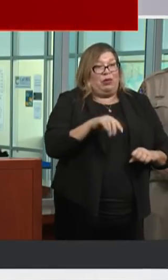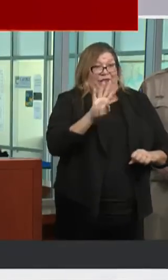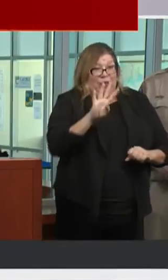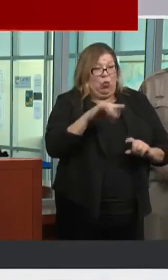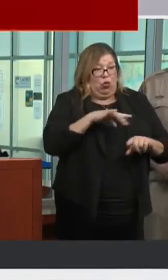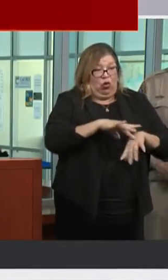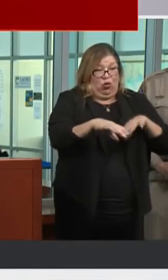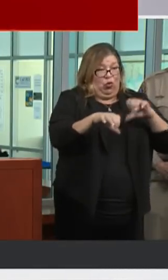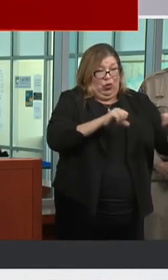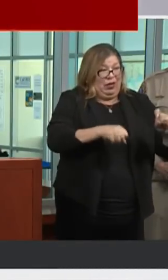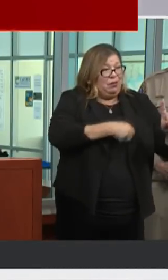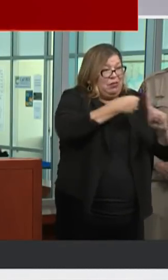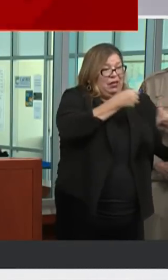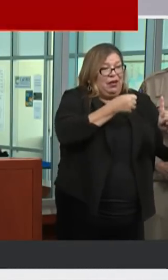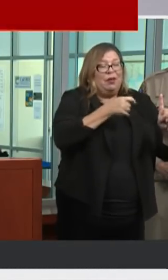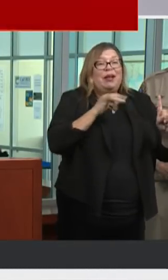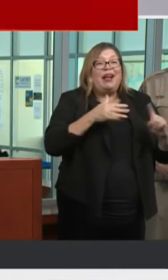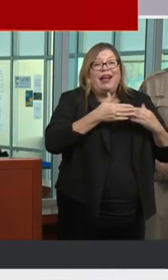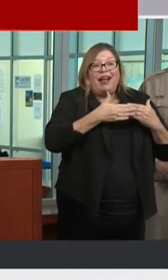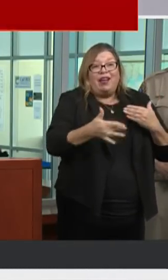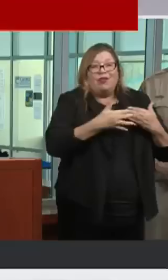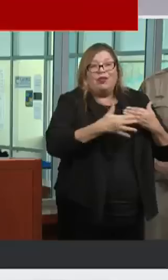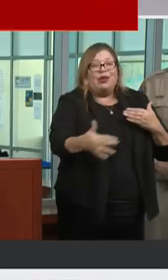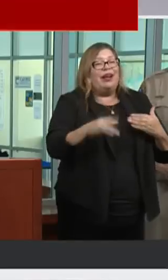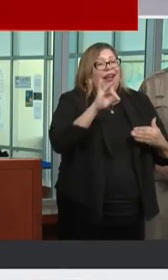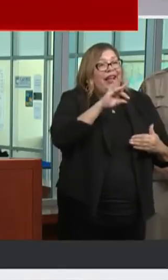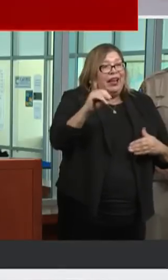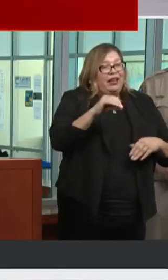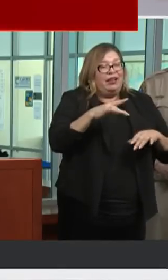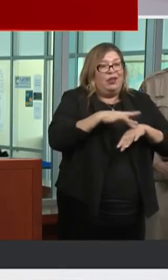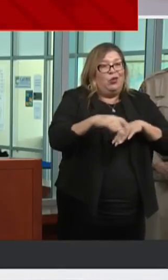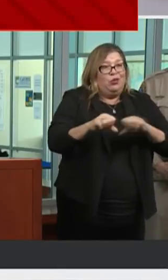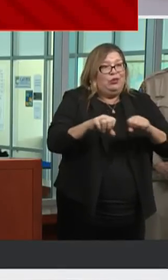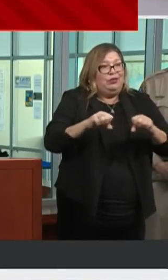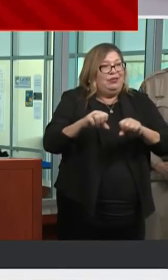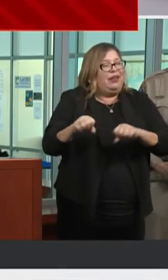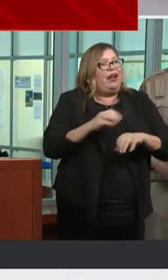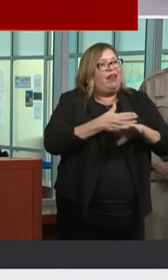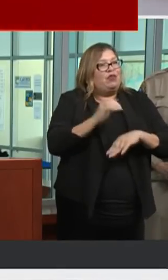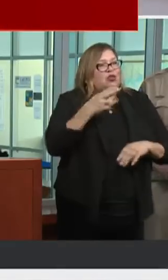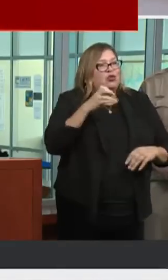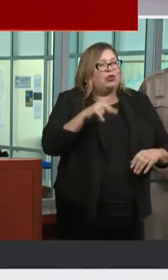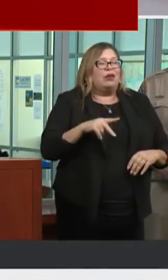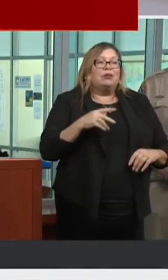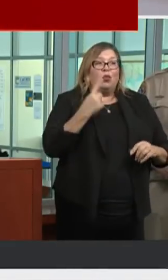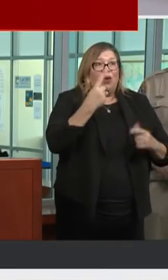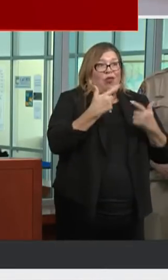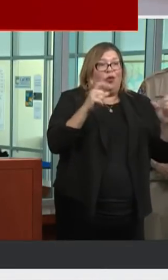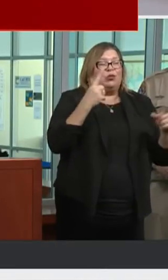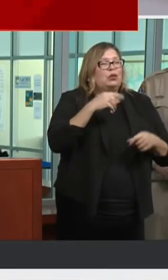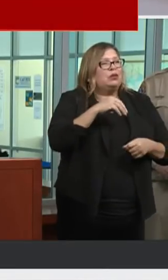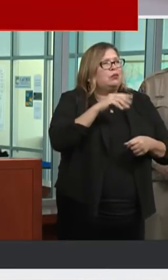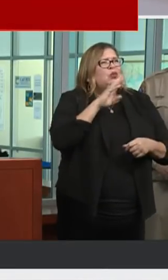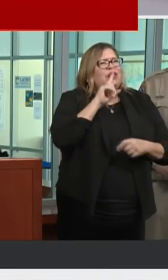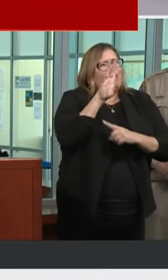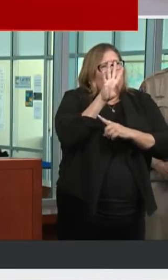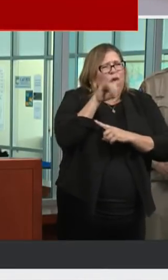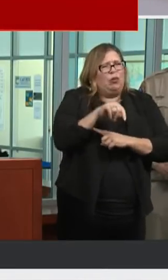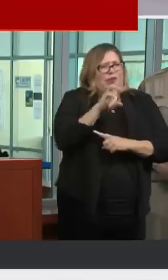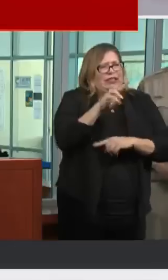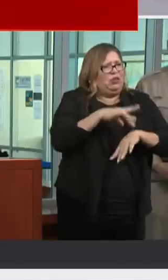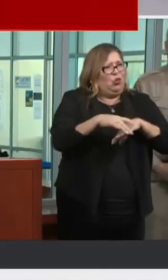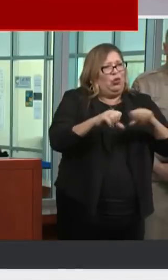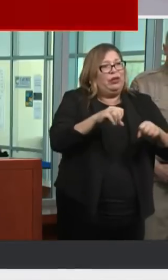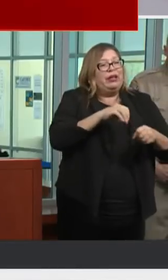aftershocks, the largest being a 4.6, which happened in and around Rio Del. And it appears that Rio Del has